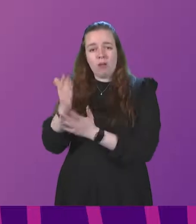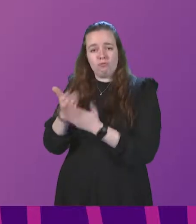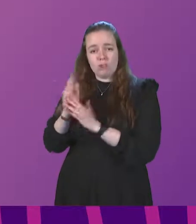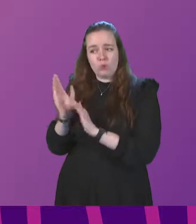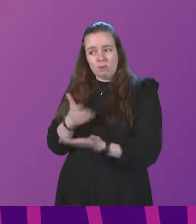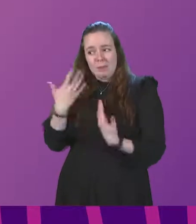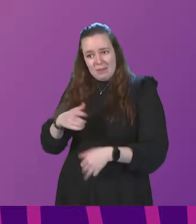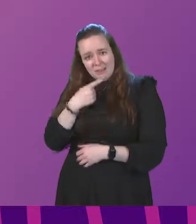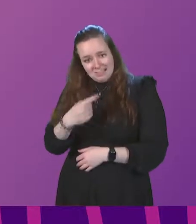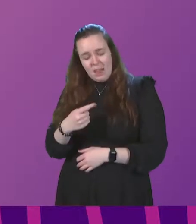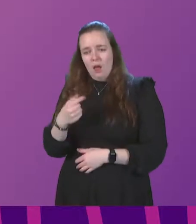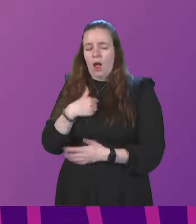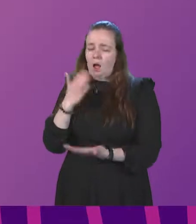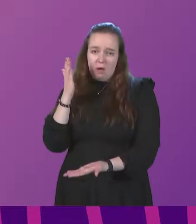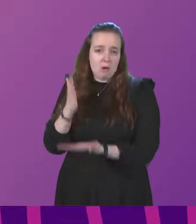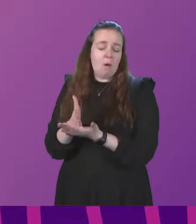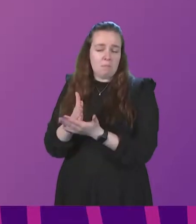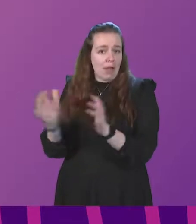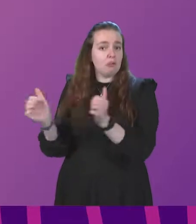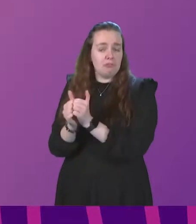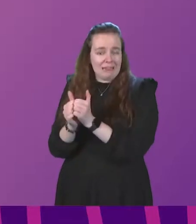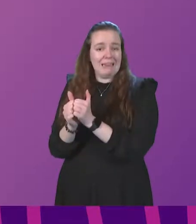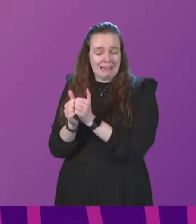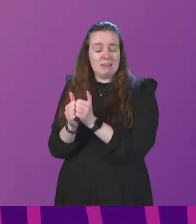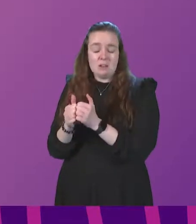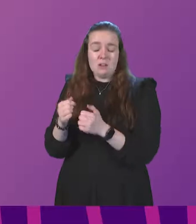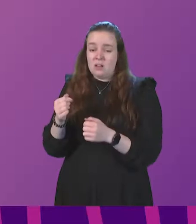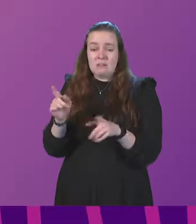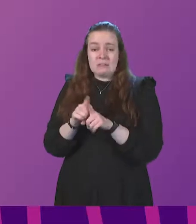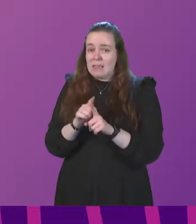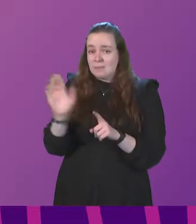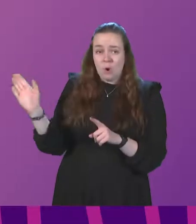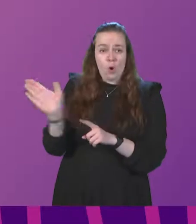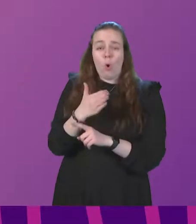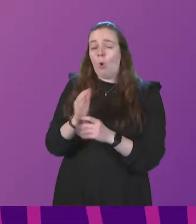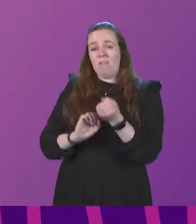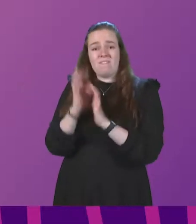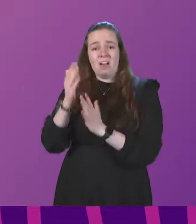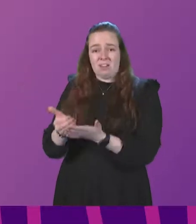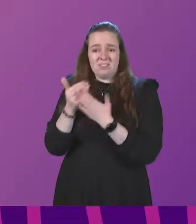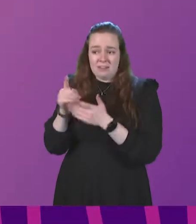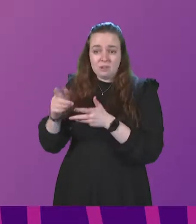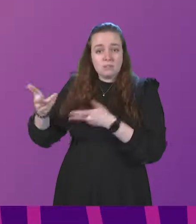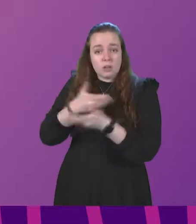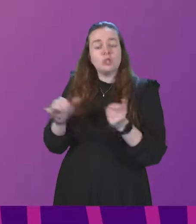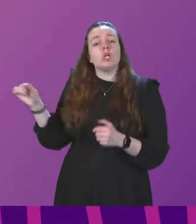Service have said and I absolutely would concur with them as with all aspects around fire and safety that those discussions